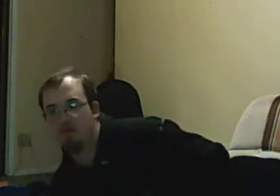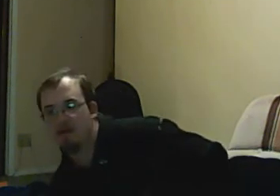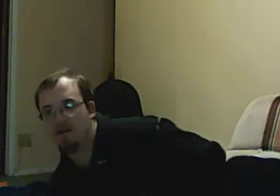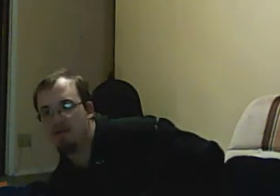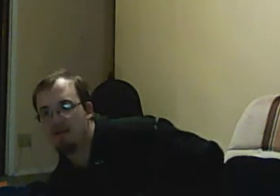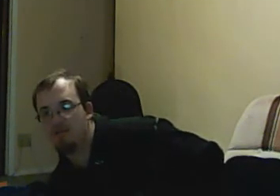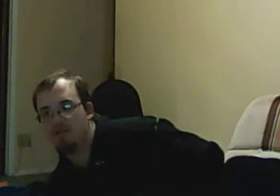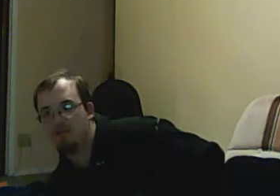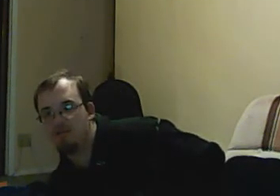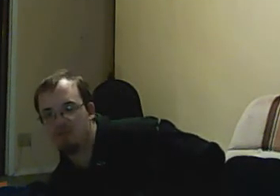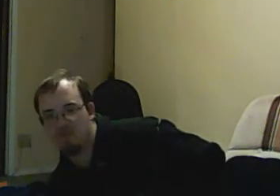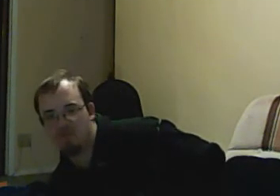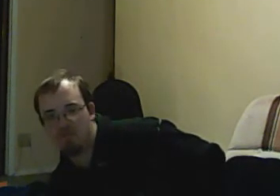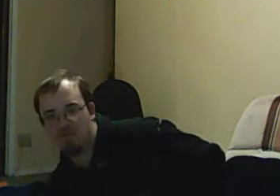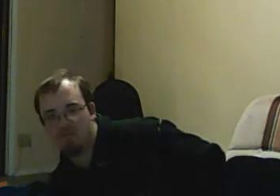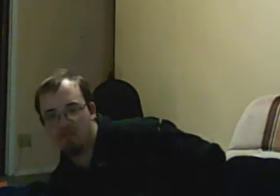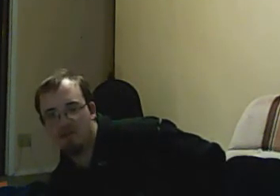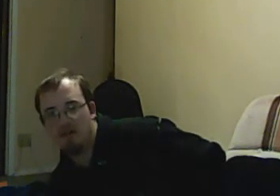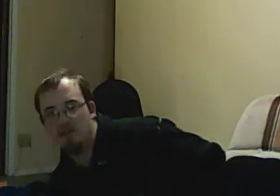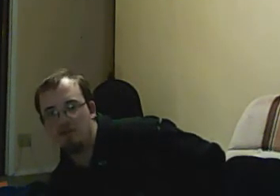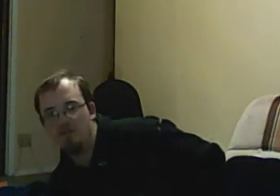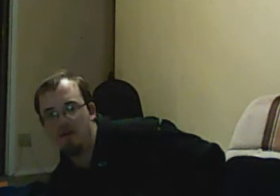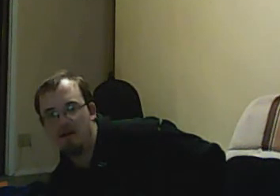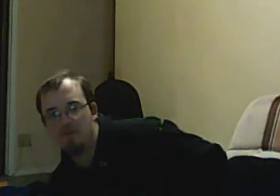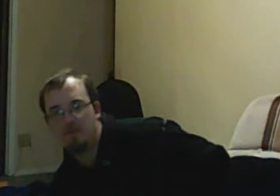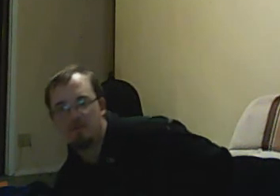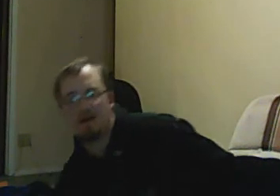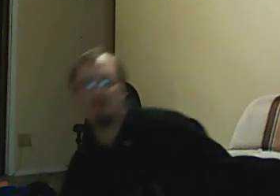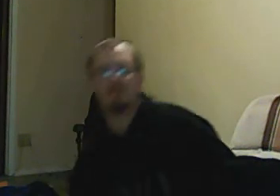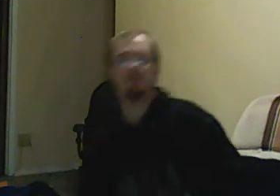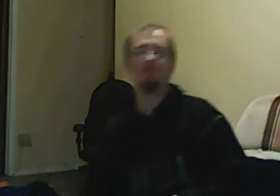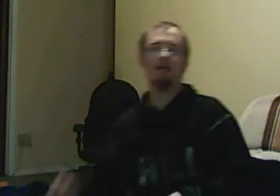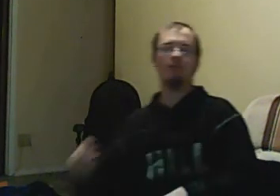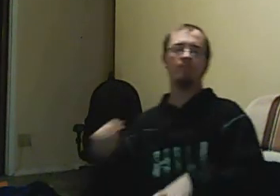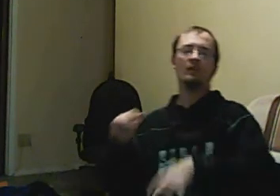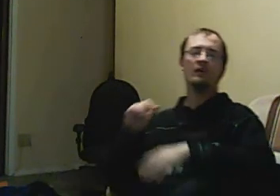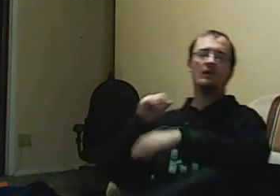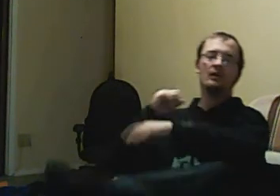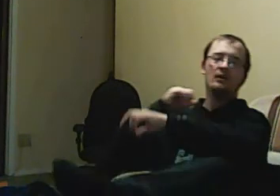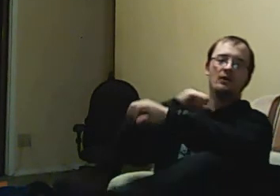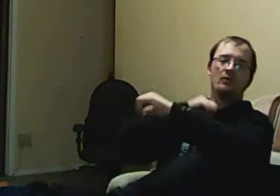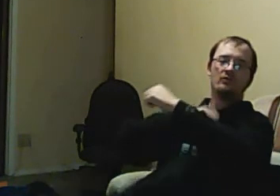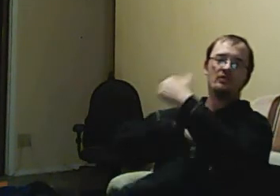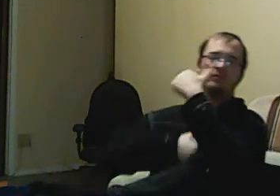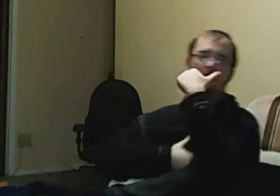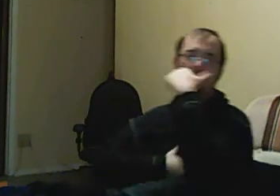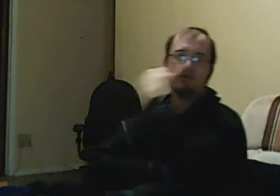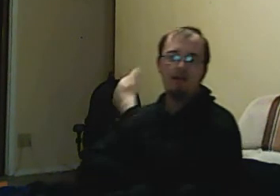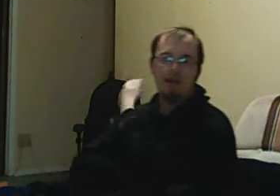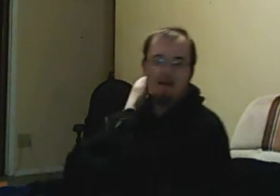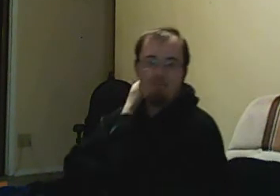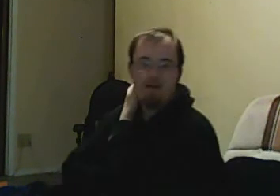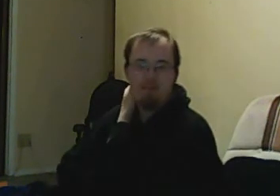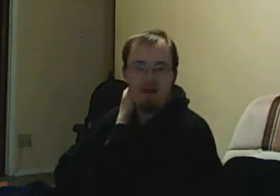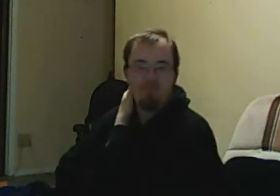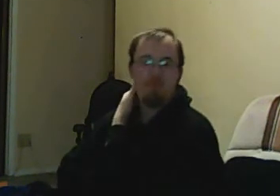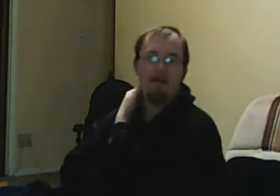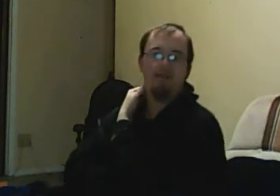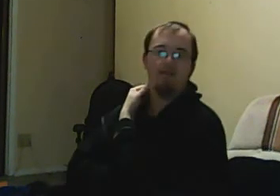most iconic episodes in the franchise history. In the two-part episode, Time Stands Still, student Rick Murray, played by Ephraim Ellis,